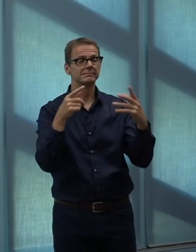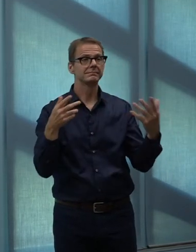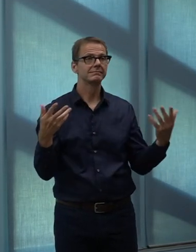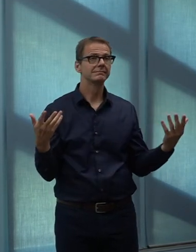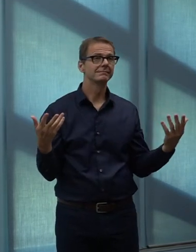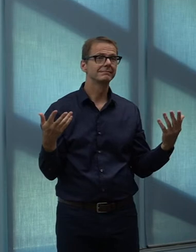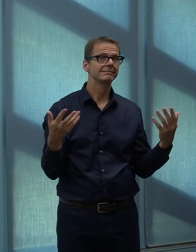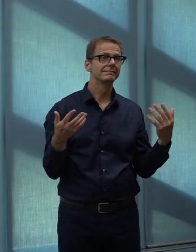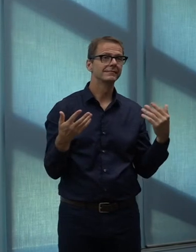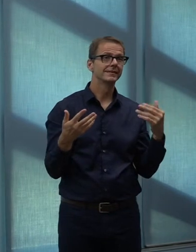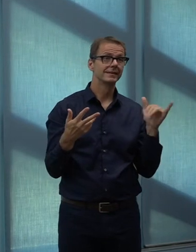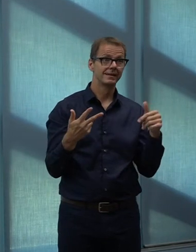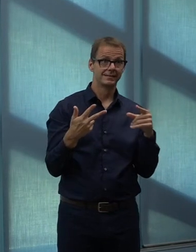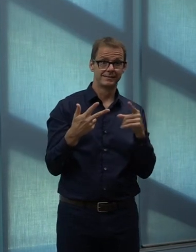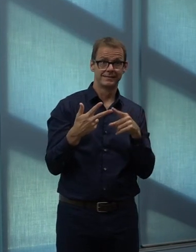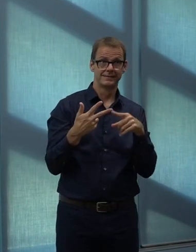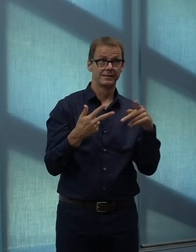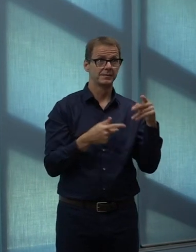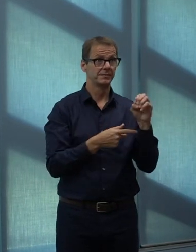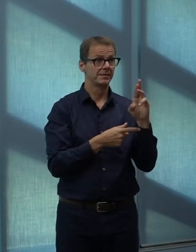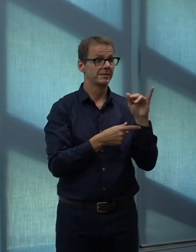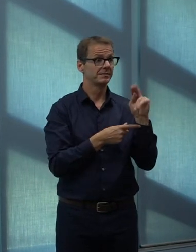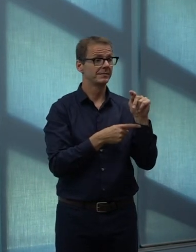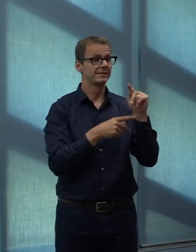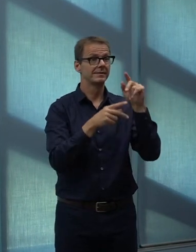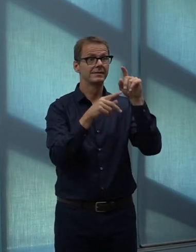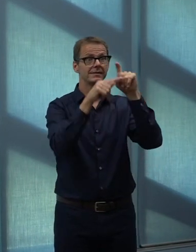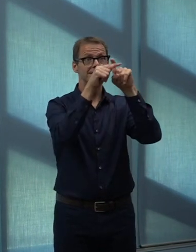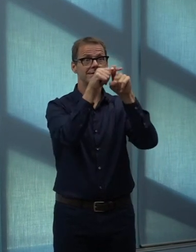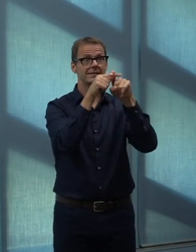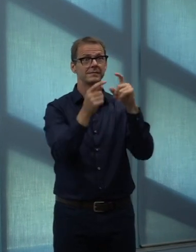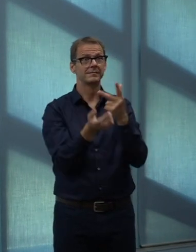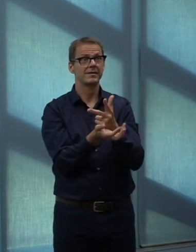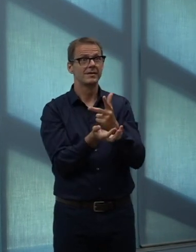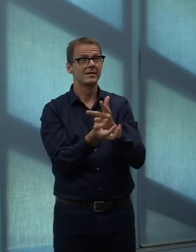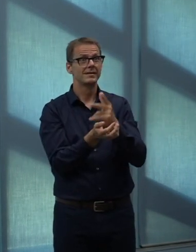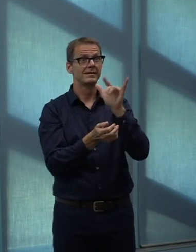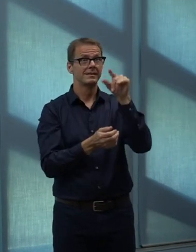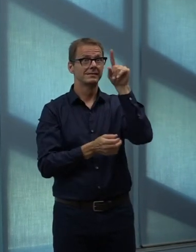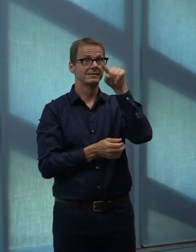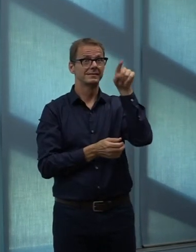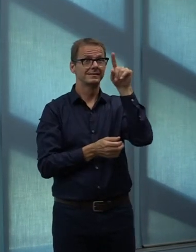we'll have a report for Urban Planning Committee in the first quarter of 2021.